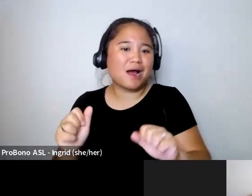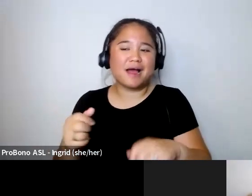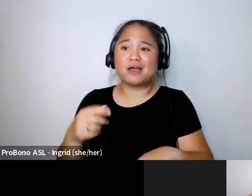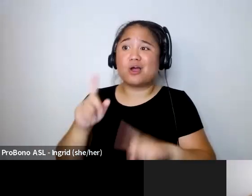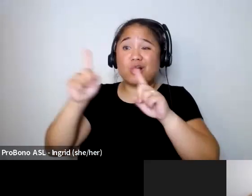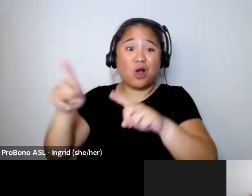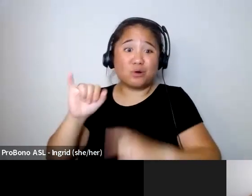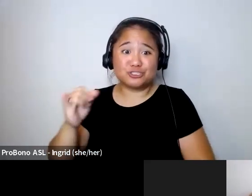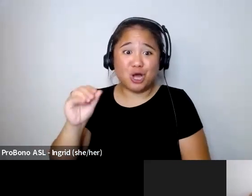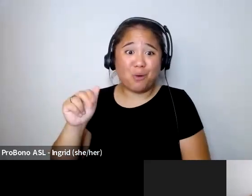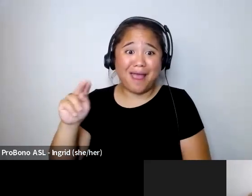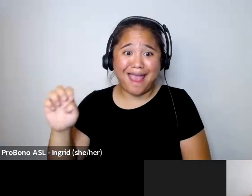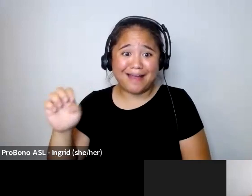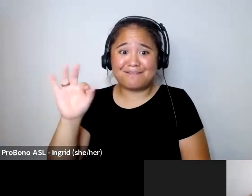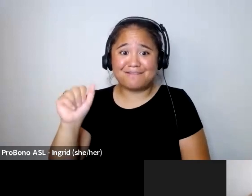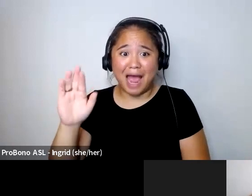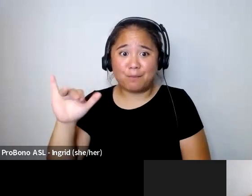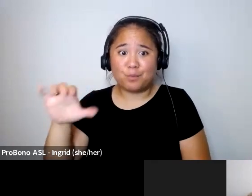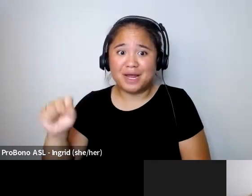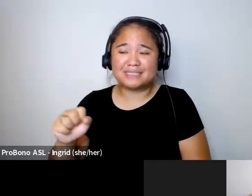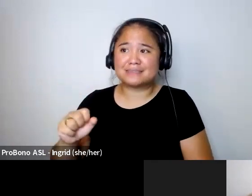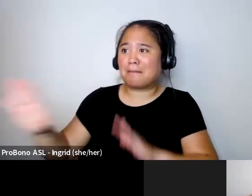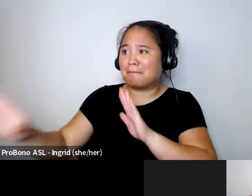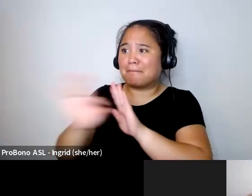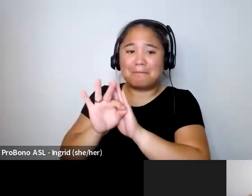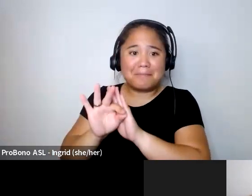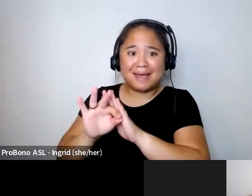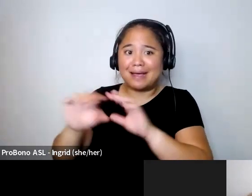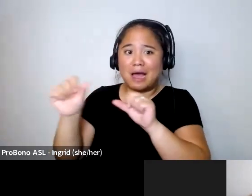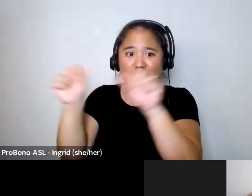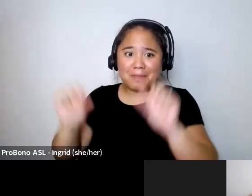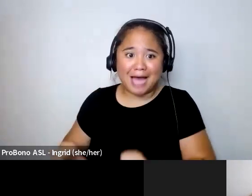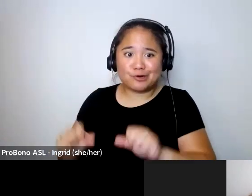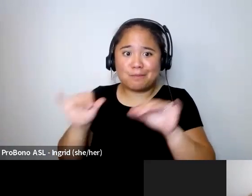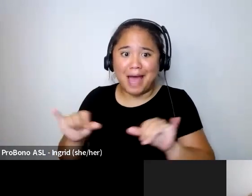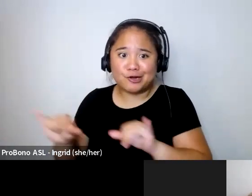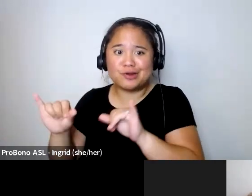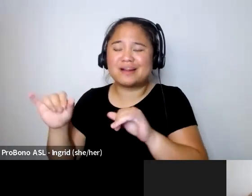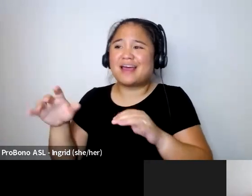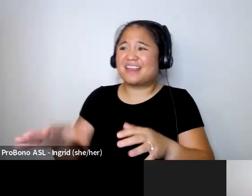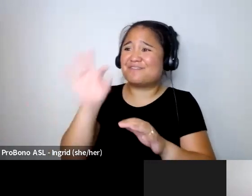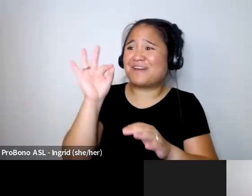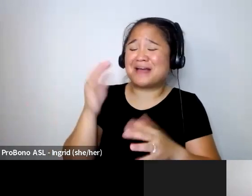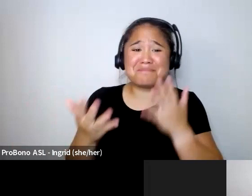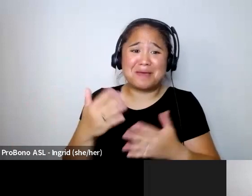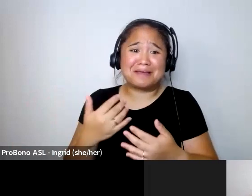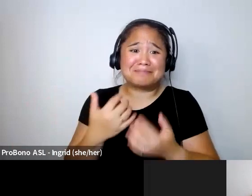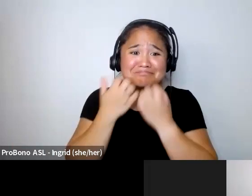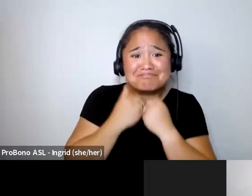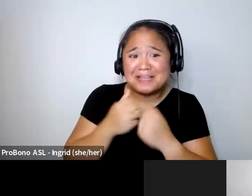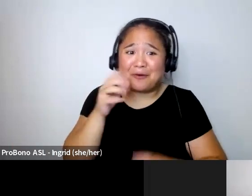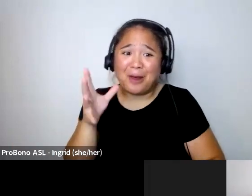fabrics pick out a pattern put up an announcement find some lovely grandmother who's going to help you make the clothing